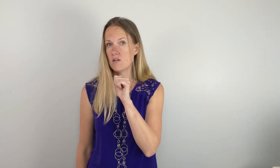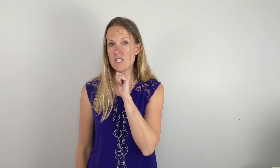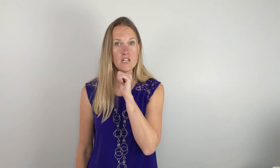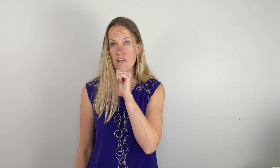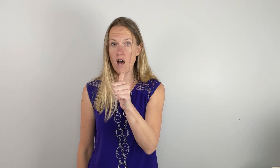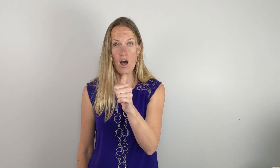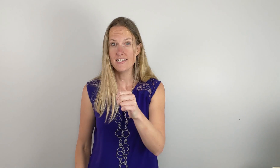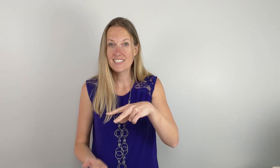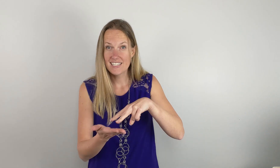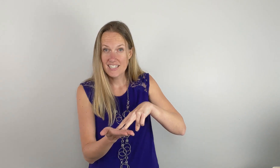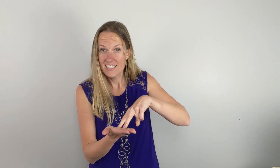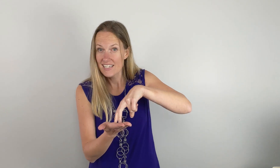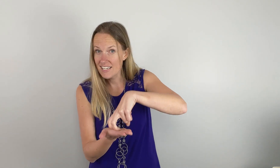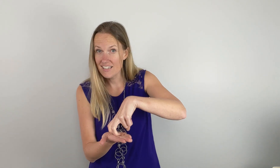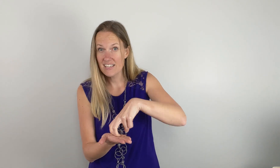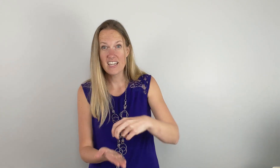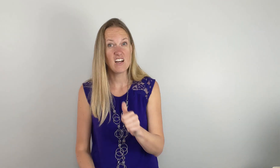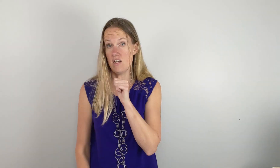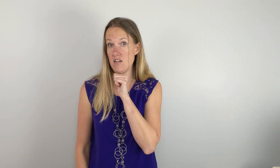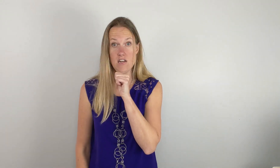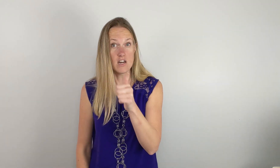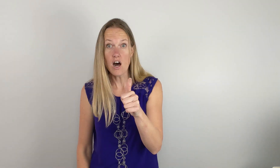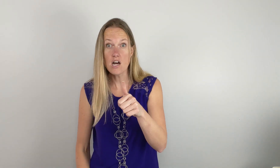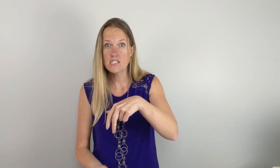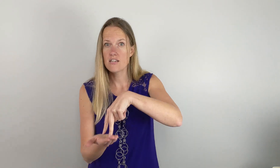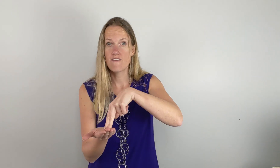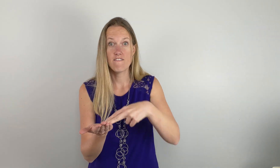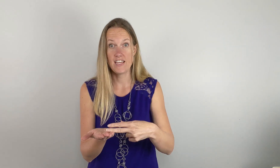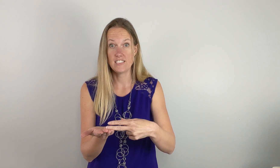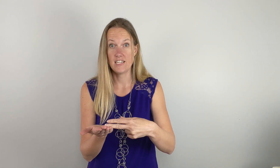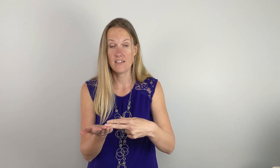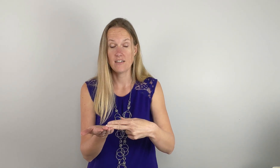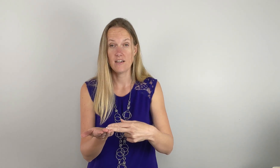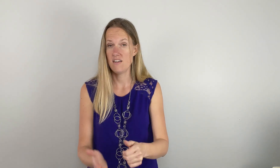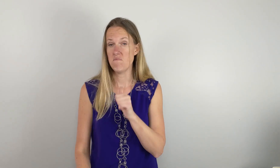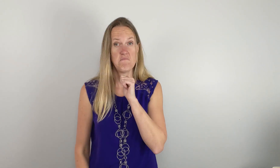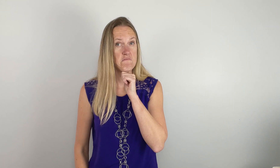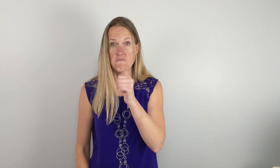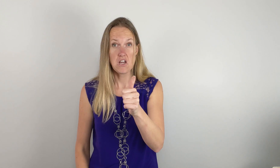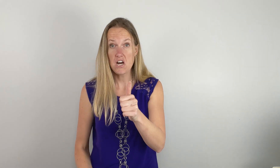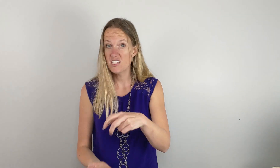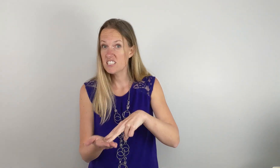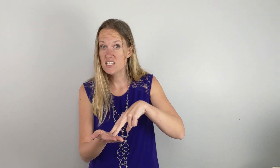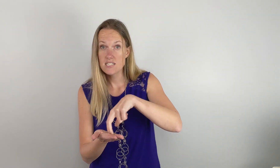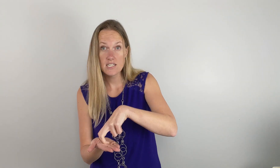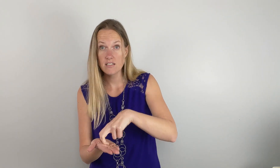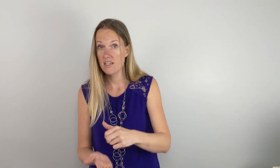not kneeling. Not fainting. Okay. Not kneeling.